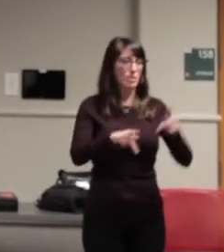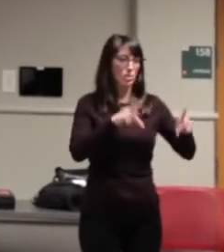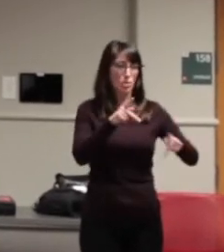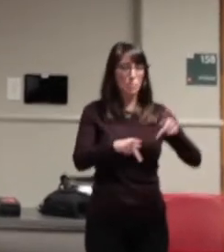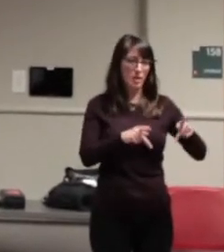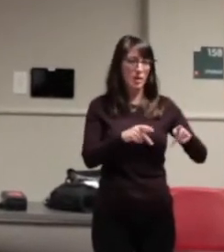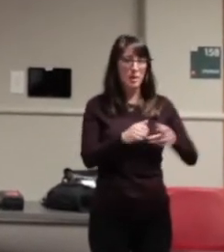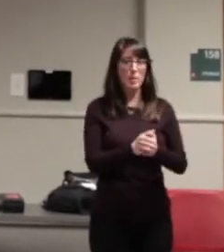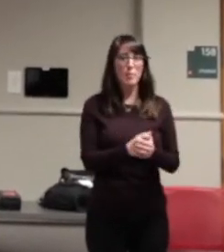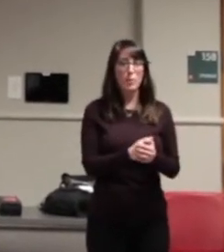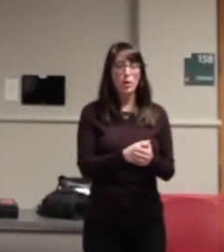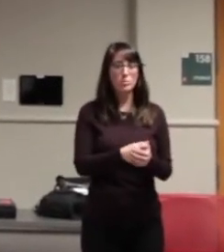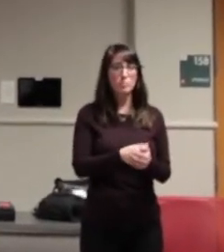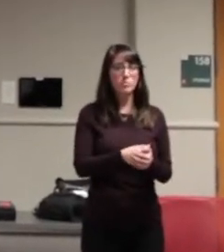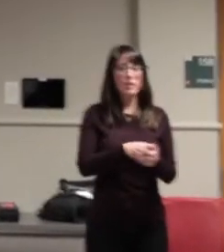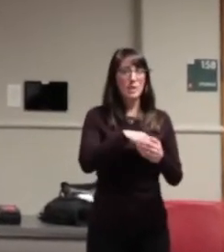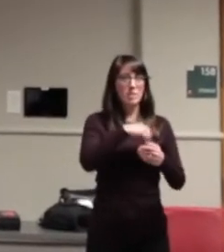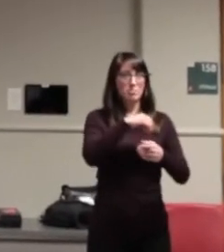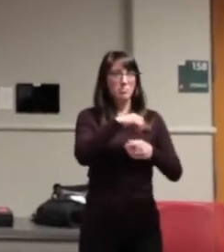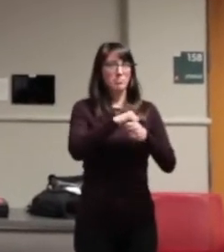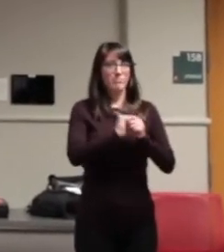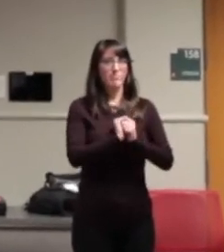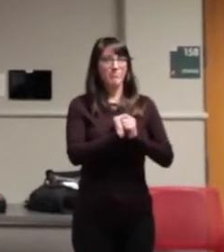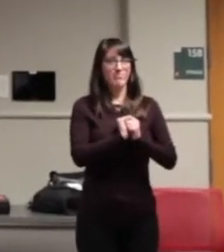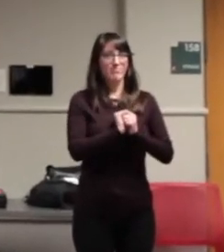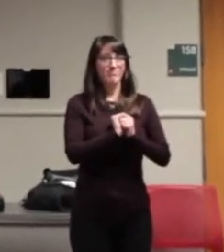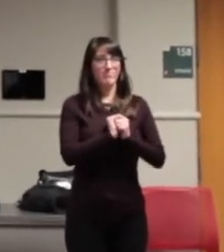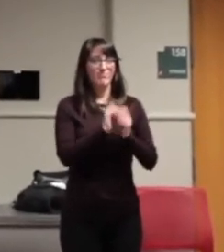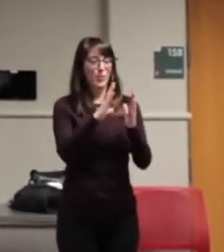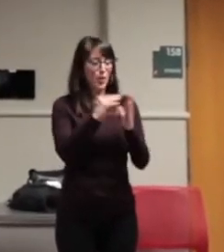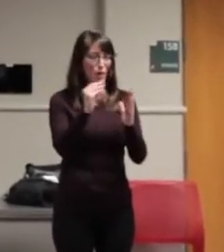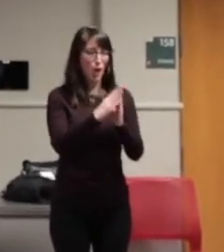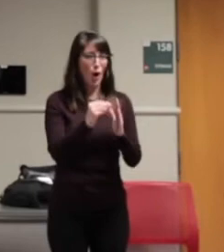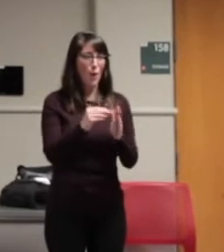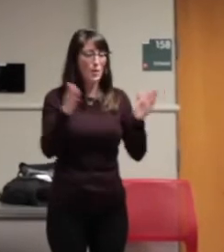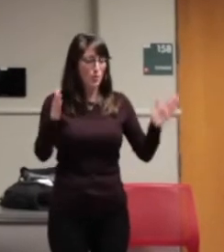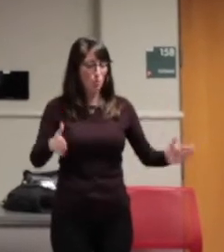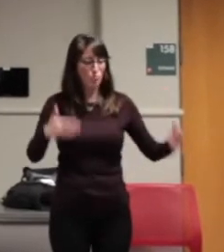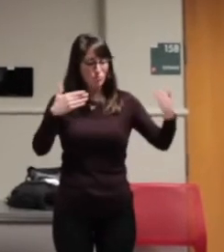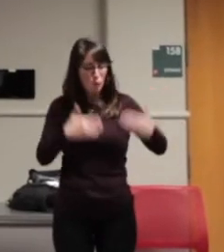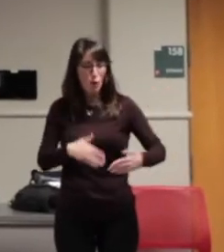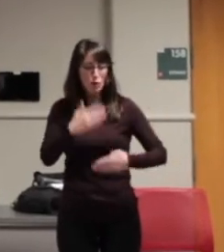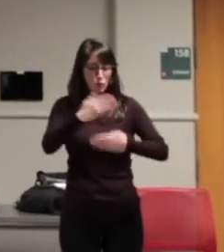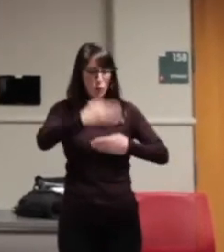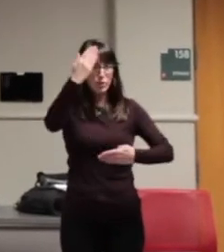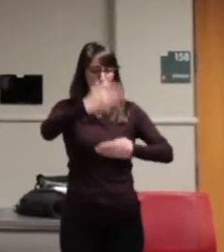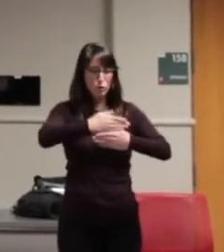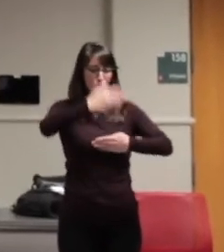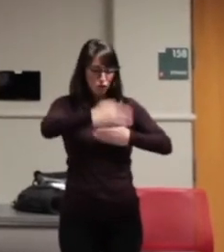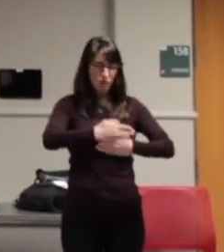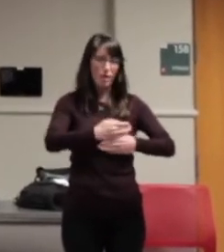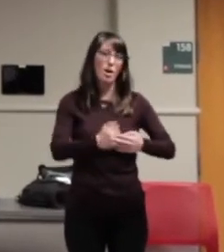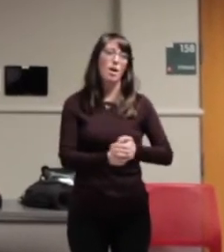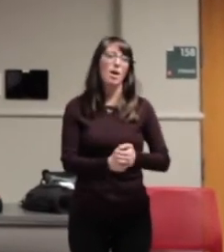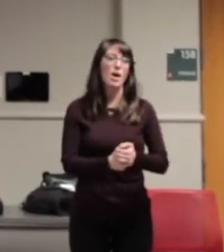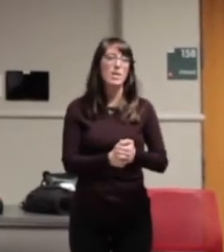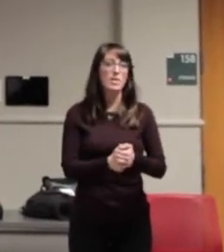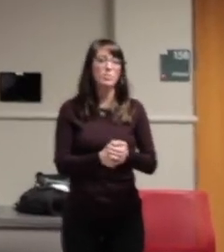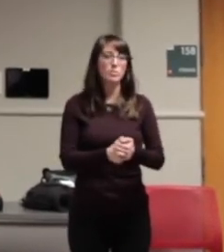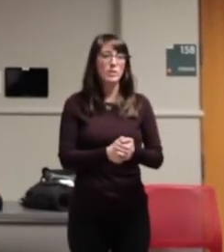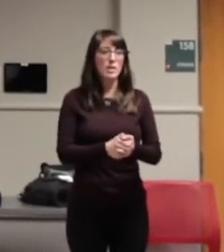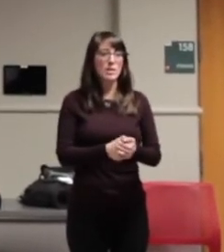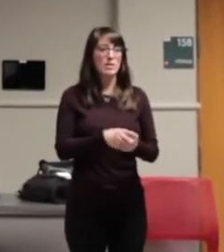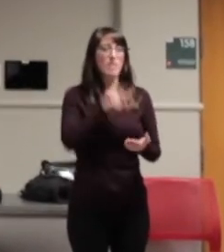through heaven, situated in suits, imitating the walls with windows shut. Furious oral reports on the state of facts.